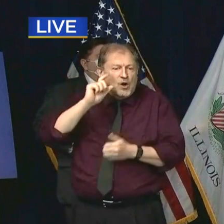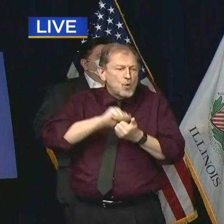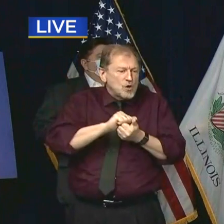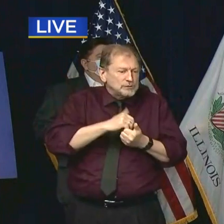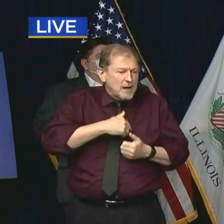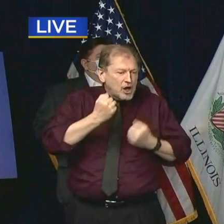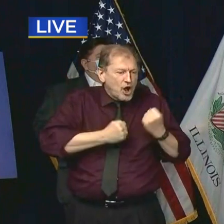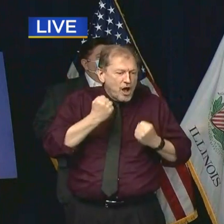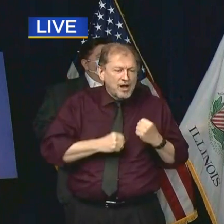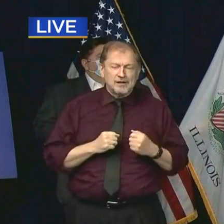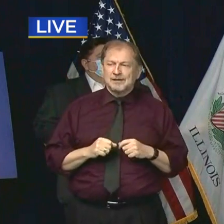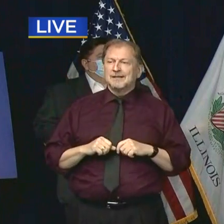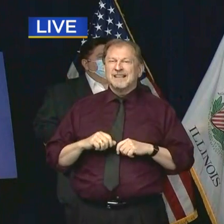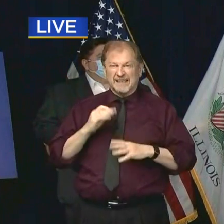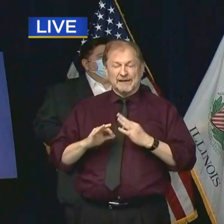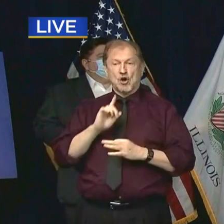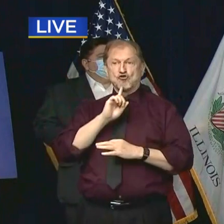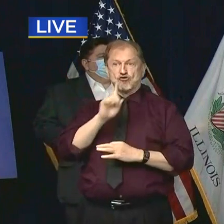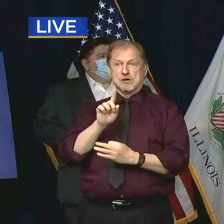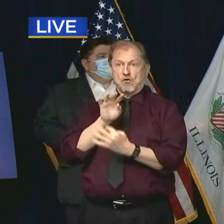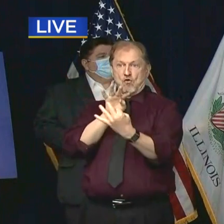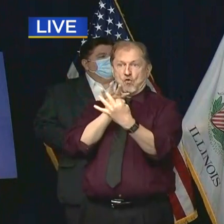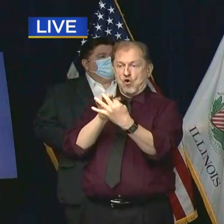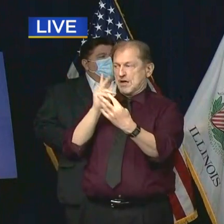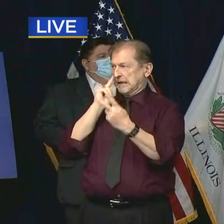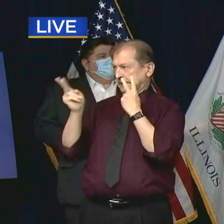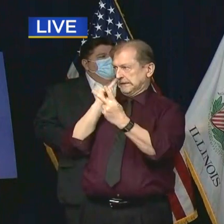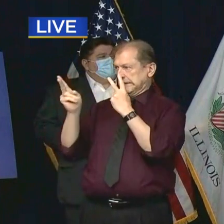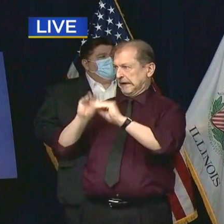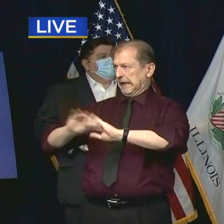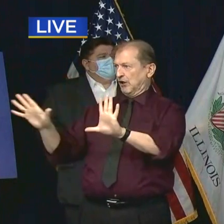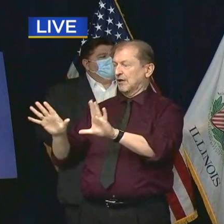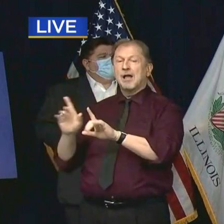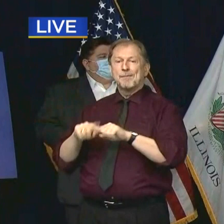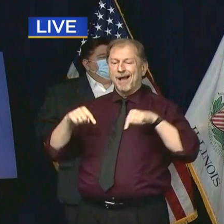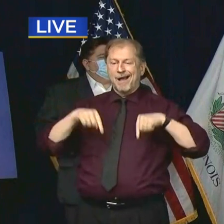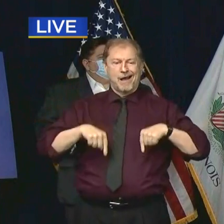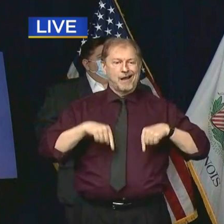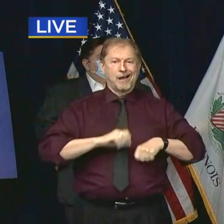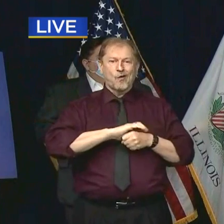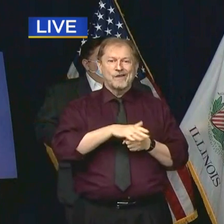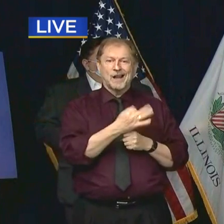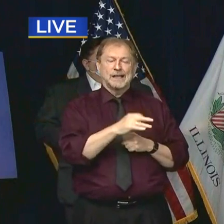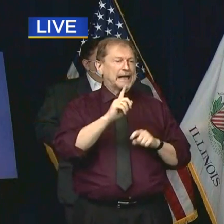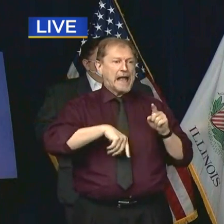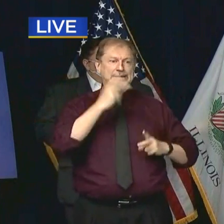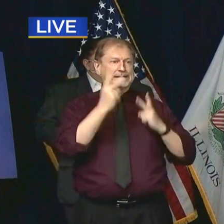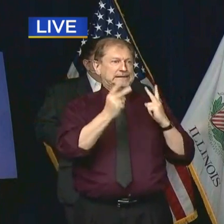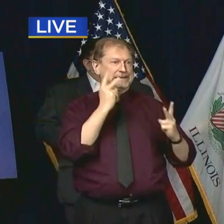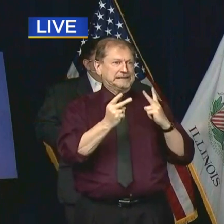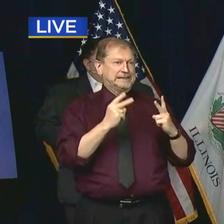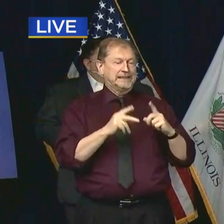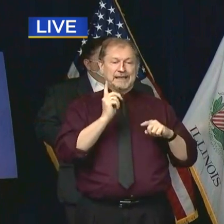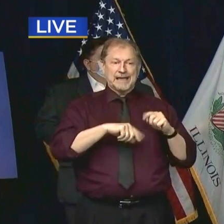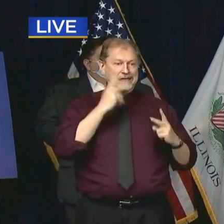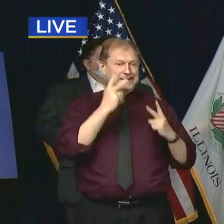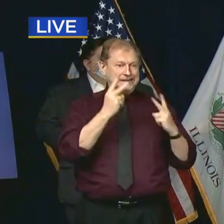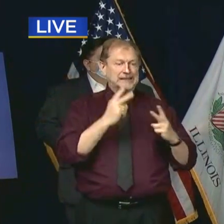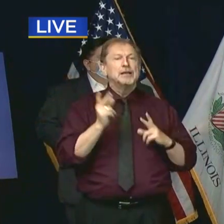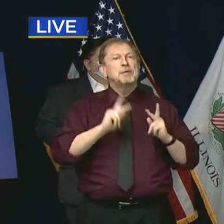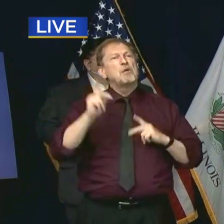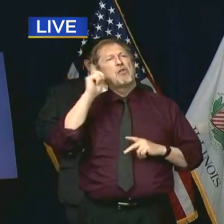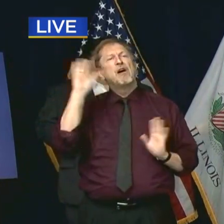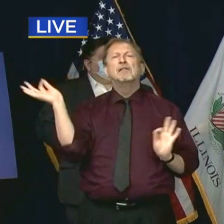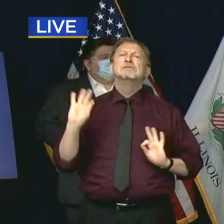this enemy is so different. It's invisible. And maybe as a result of that, we have underestimated the power and the